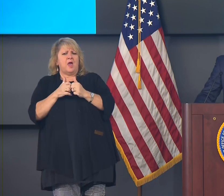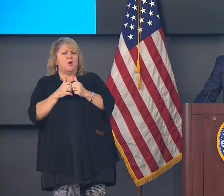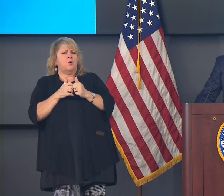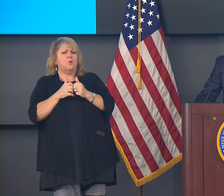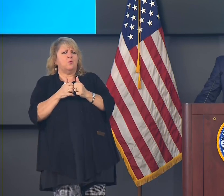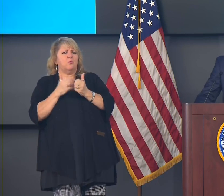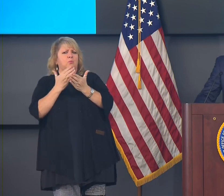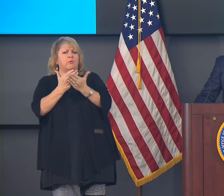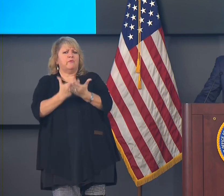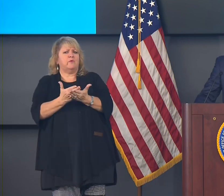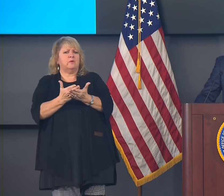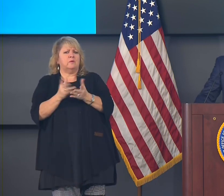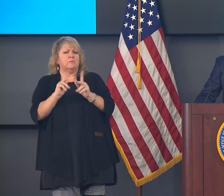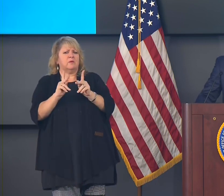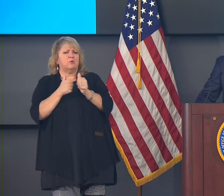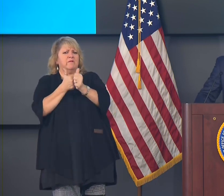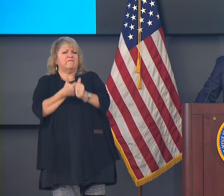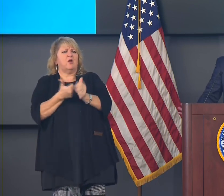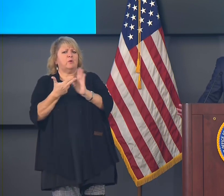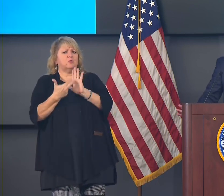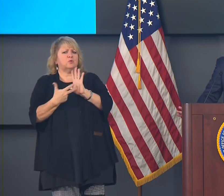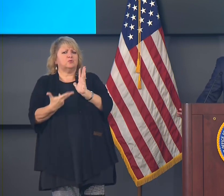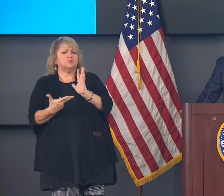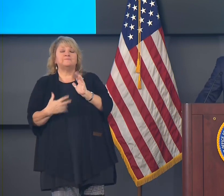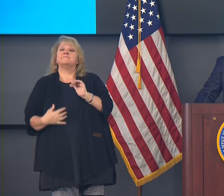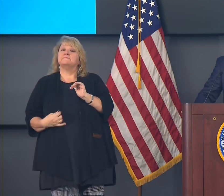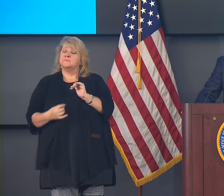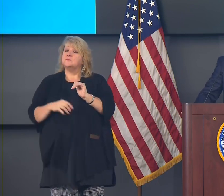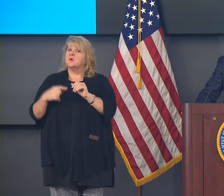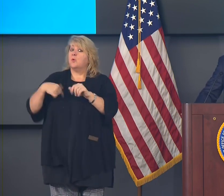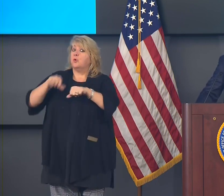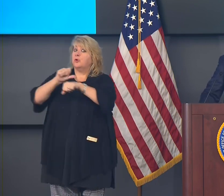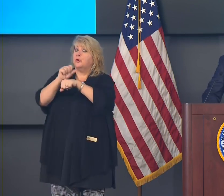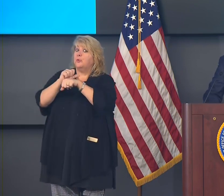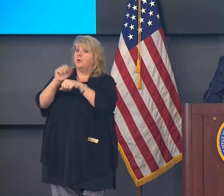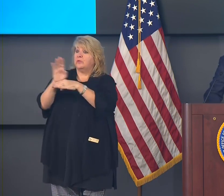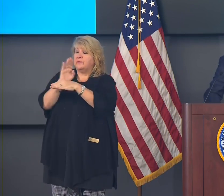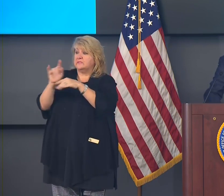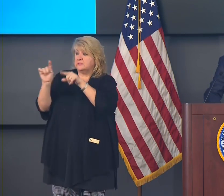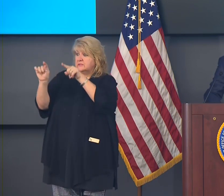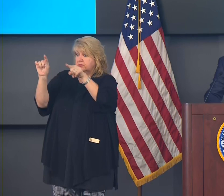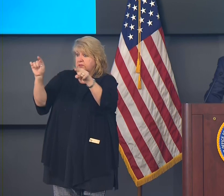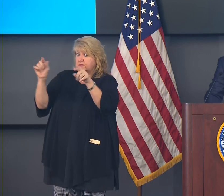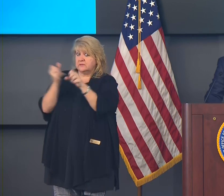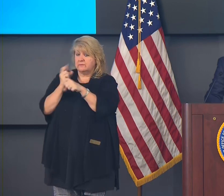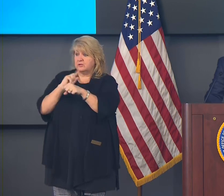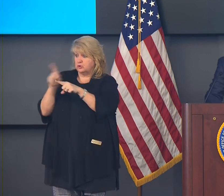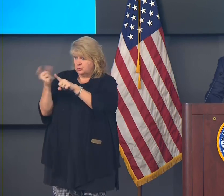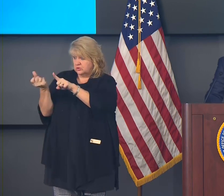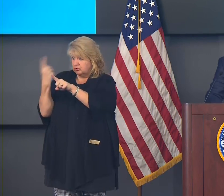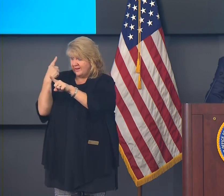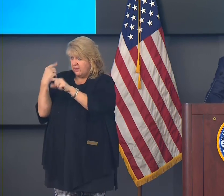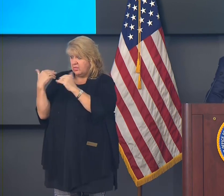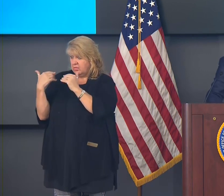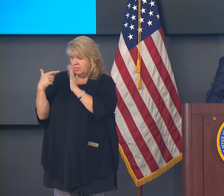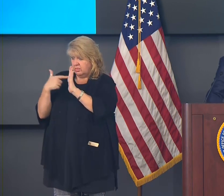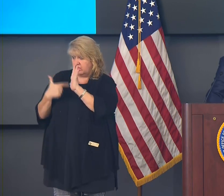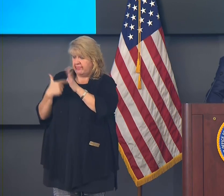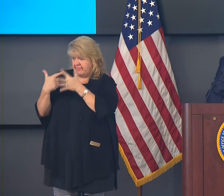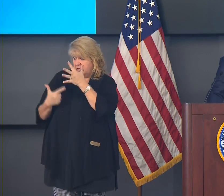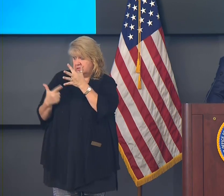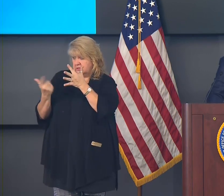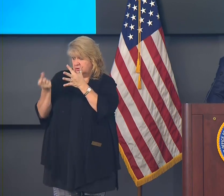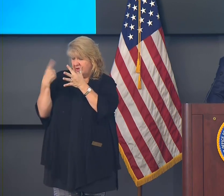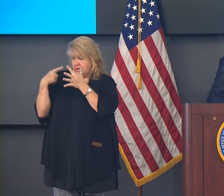work with businesses of all types and all of these venues to make sure that they understand what the restrictions are and